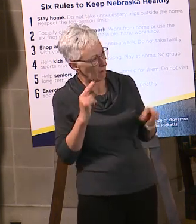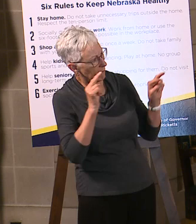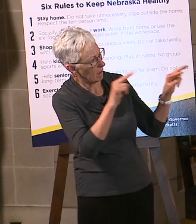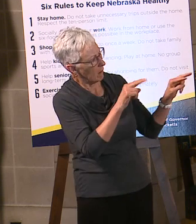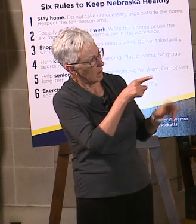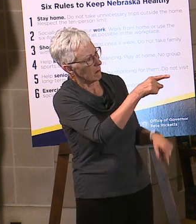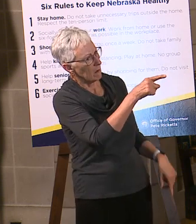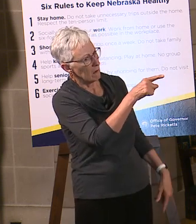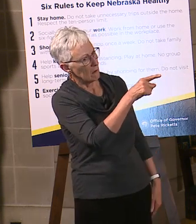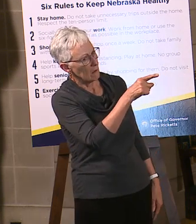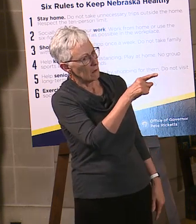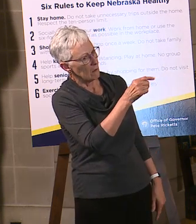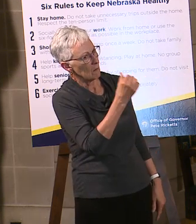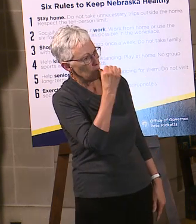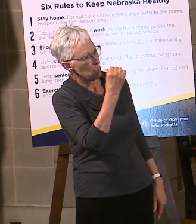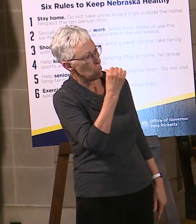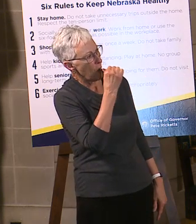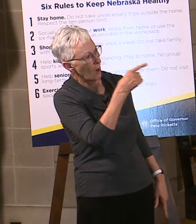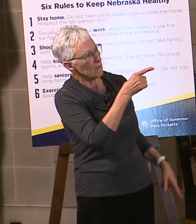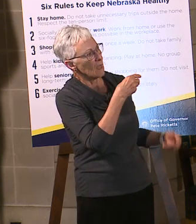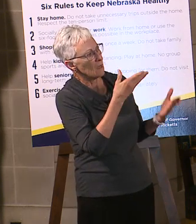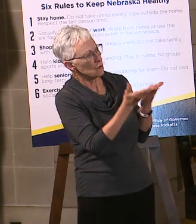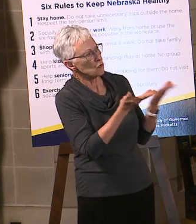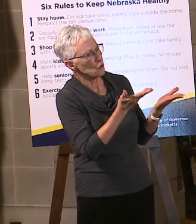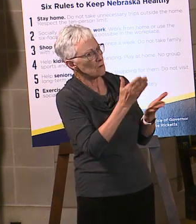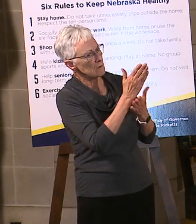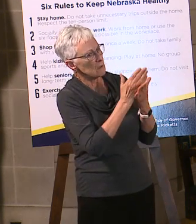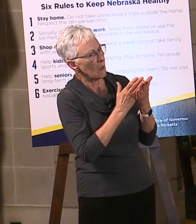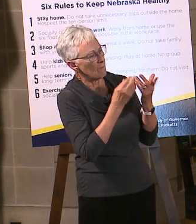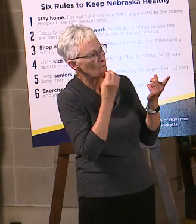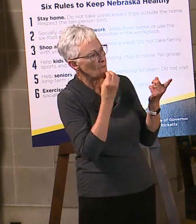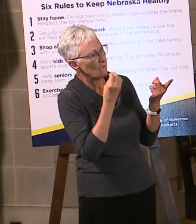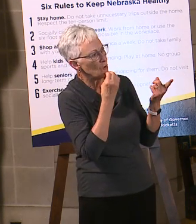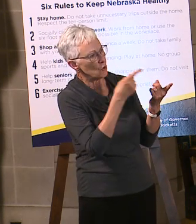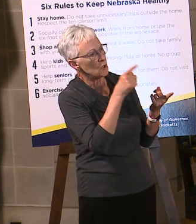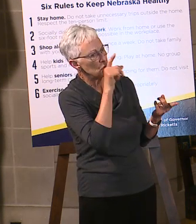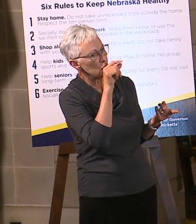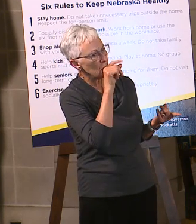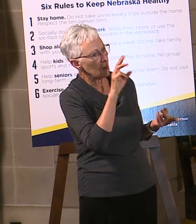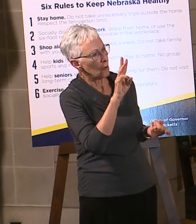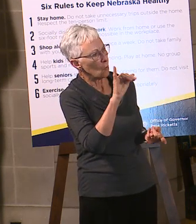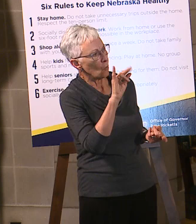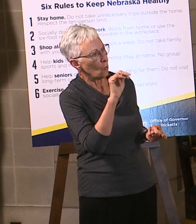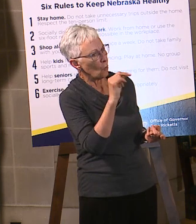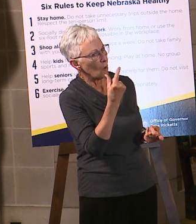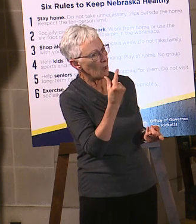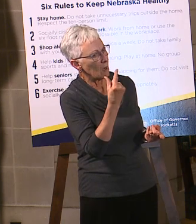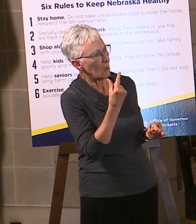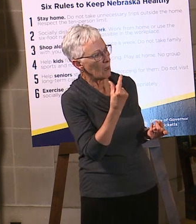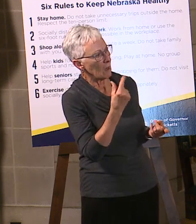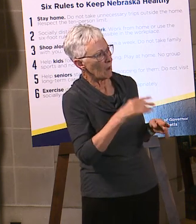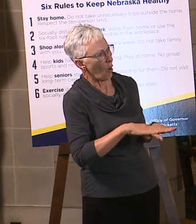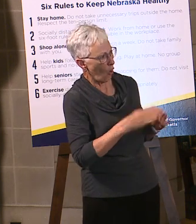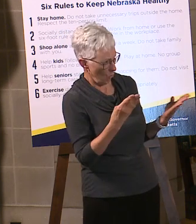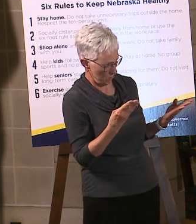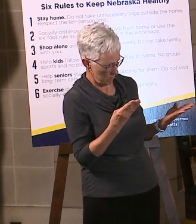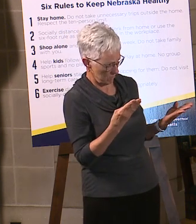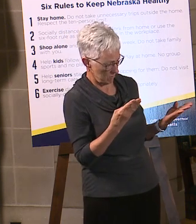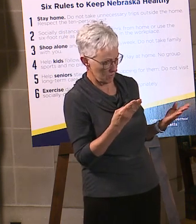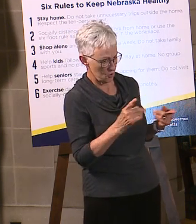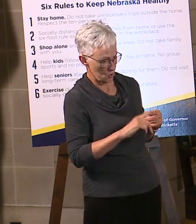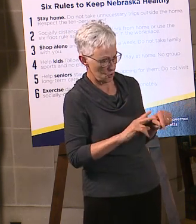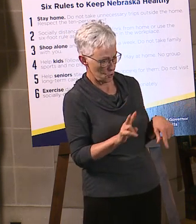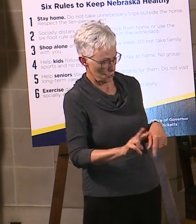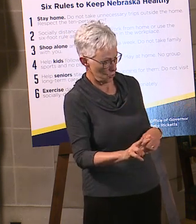a bar that serves some food. Now they're only serving chicken wings. They're open to 2 a.m. Are they serving chicken